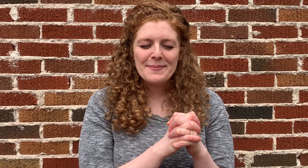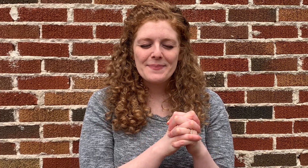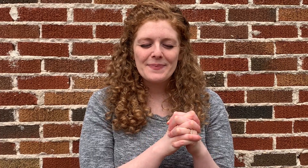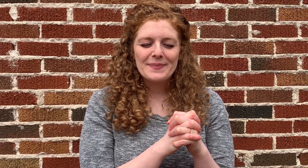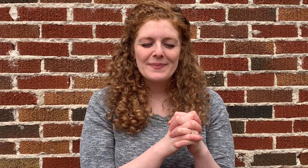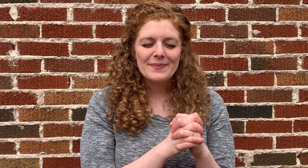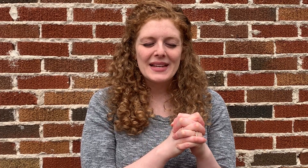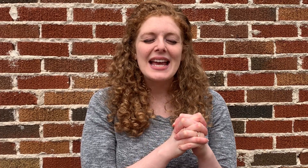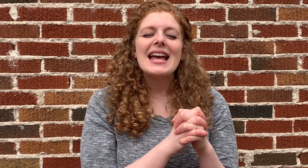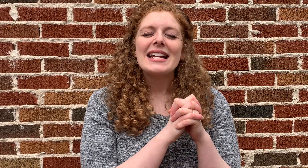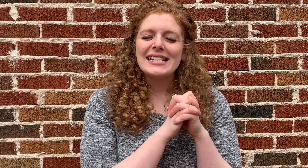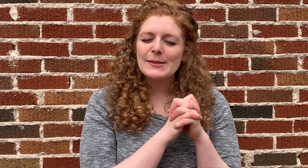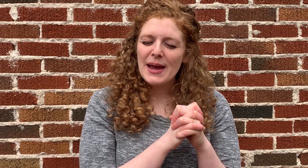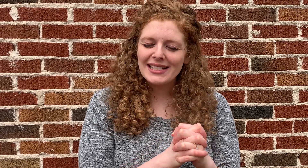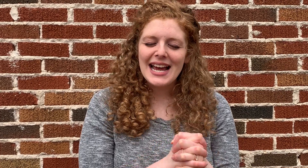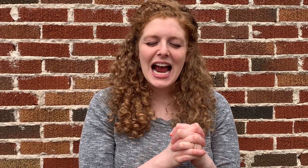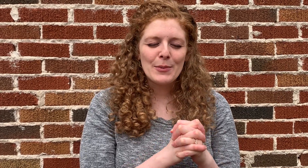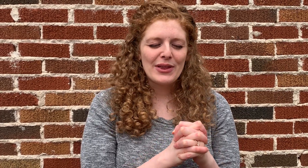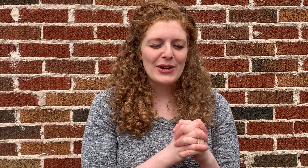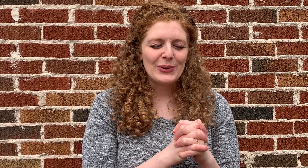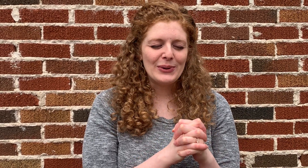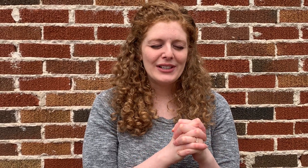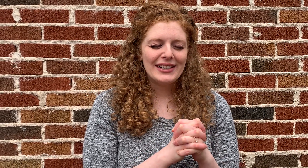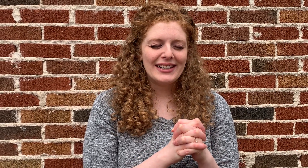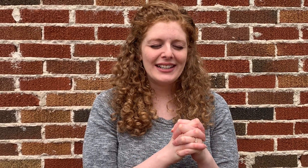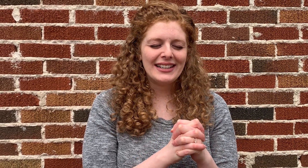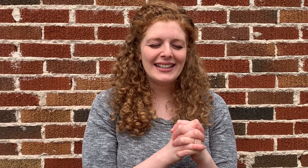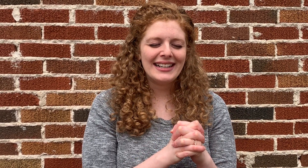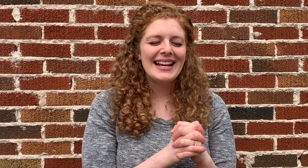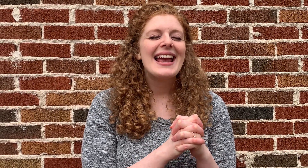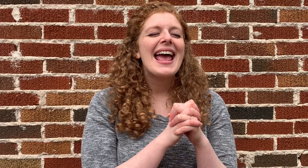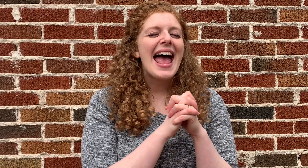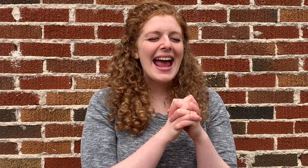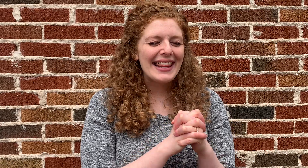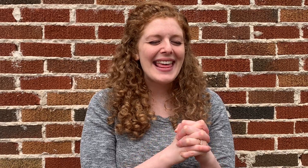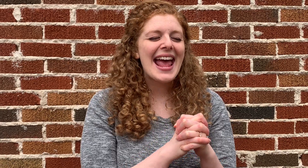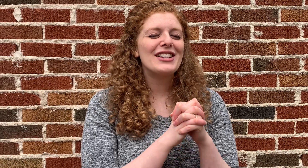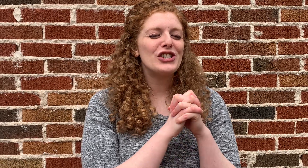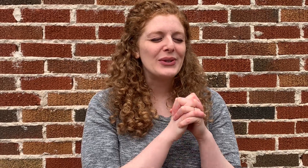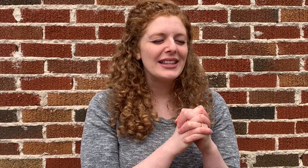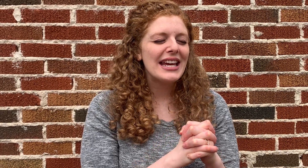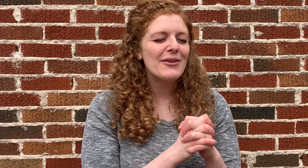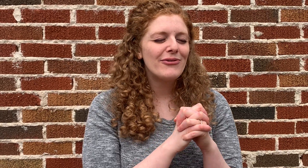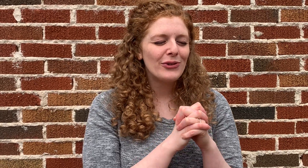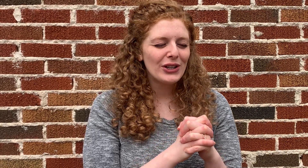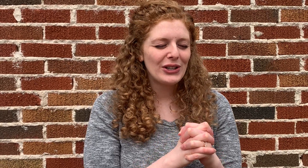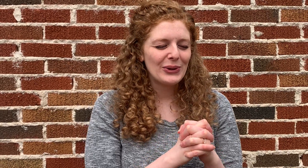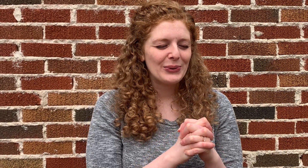to spend time with you, and then to live for you.